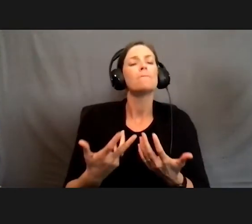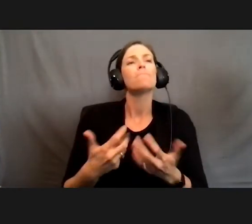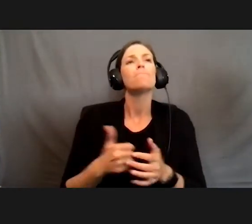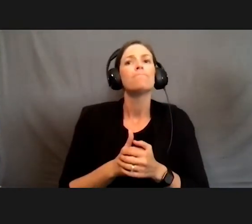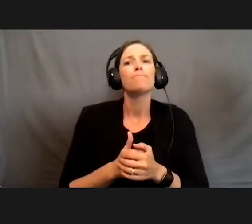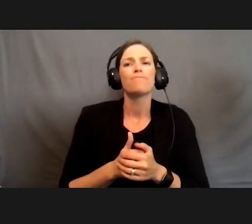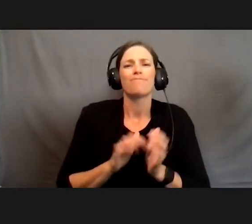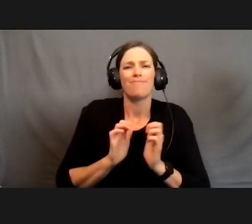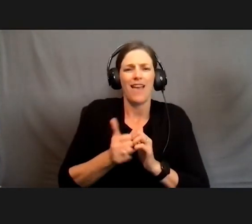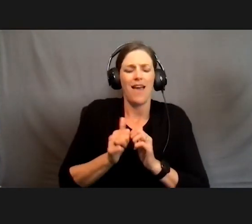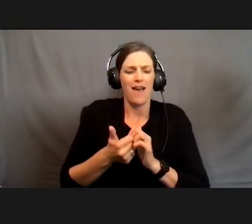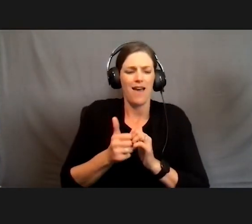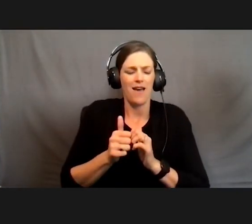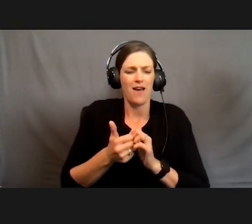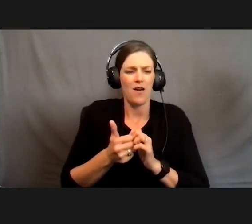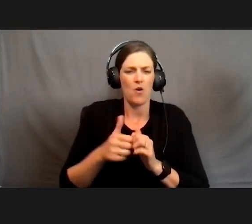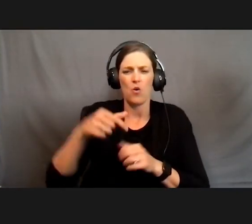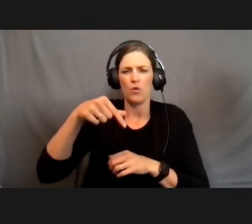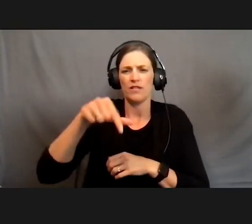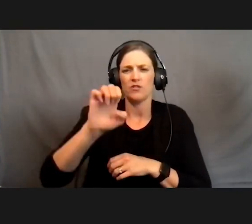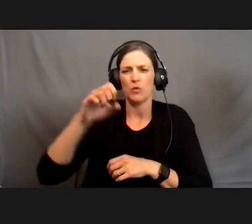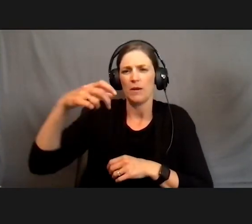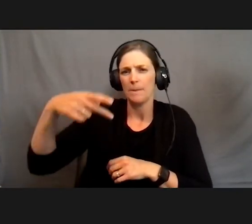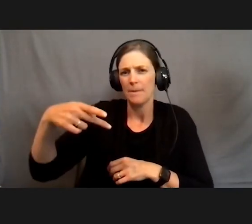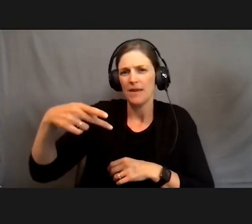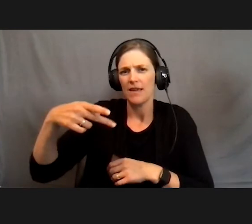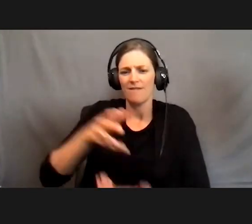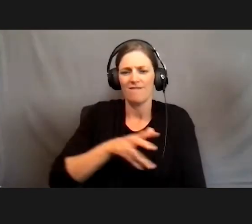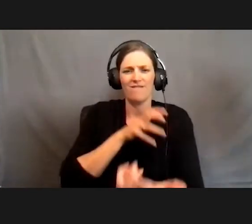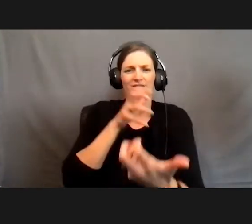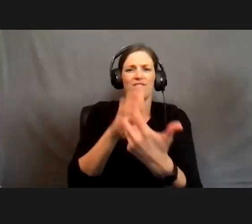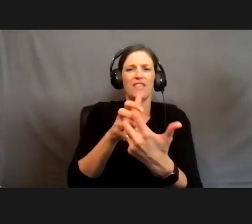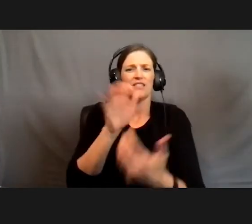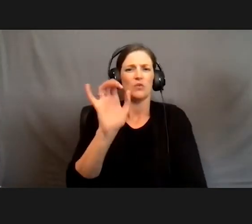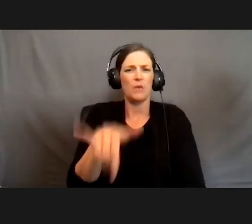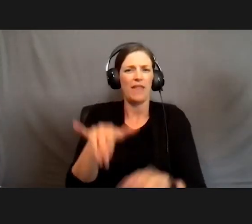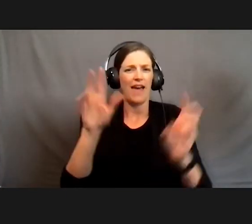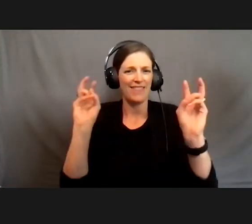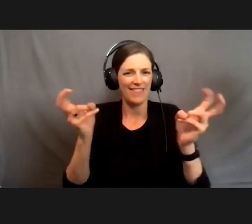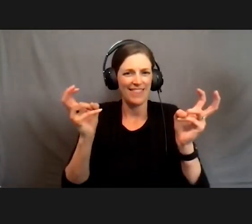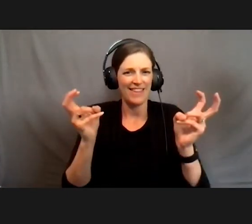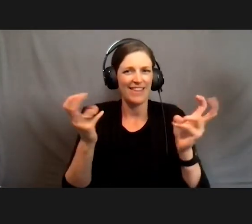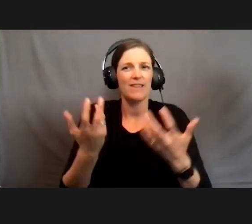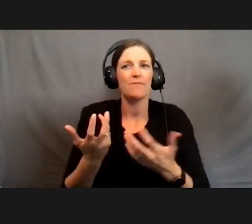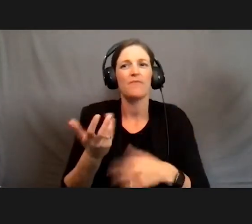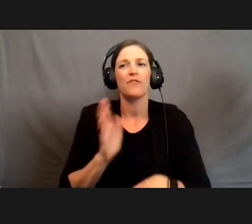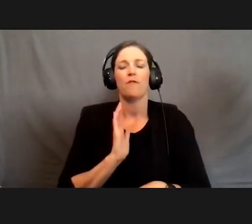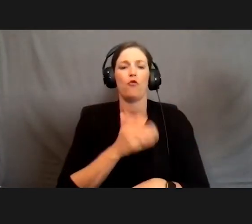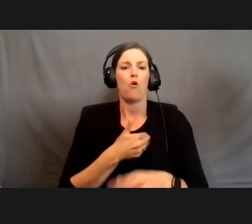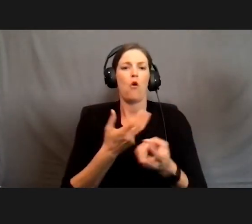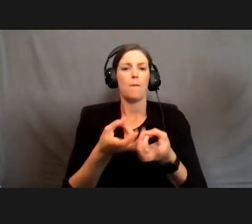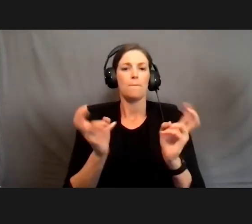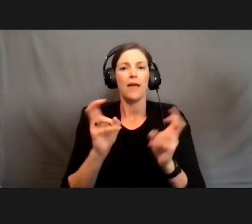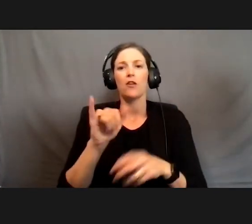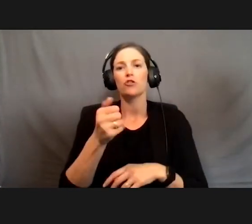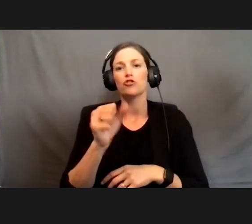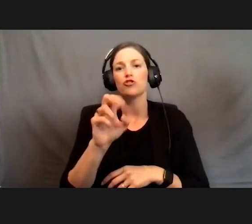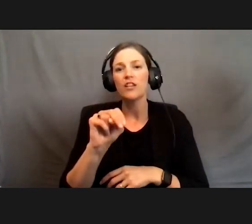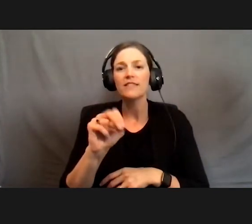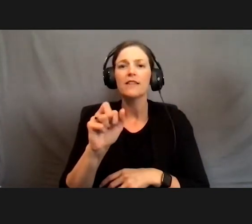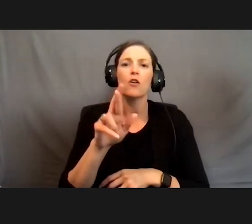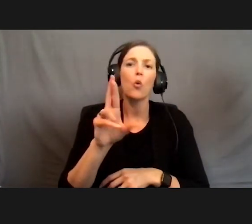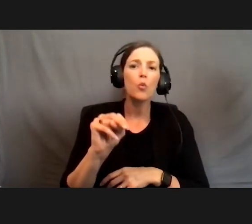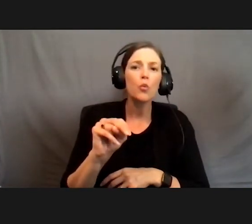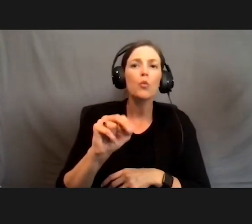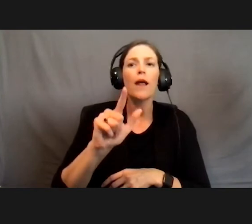How would the QEP fit into that theme? So for our panel, Jason, Arun, LMC,